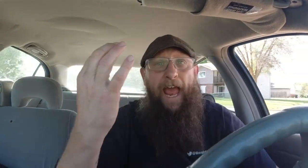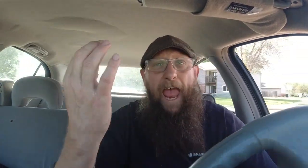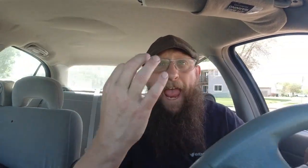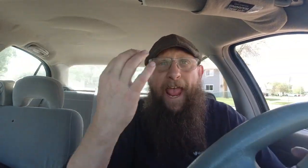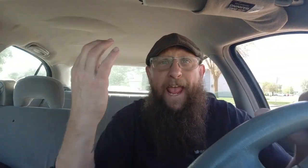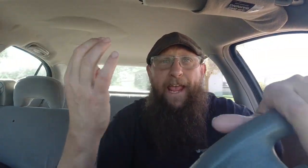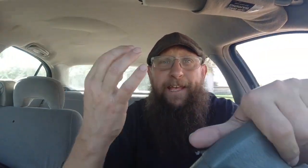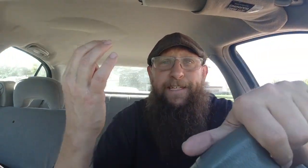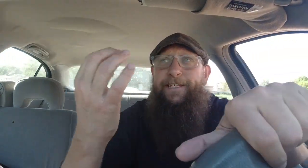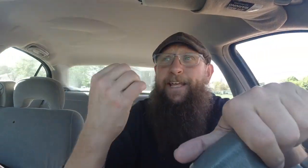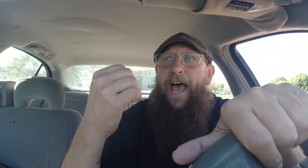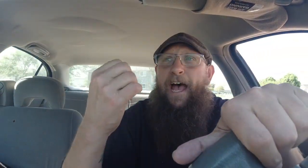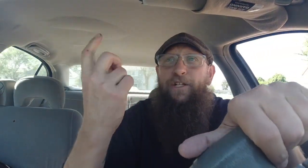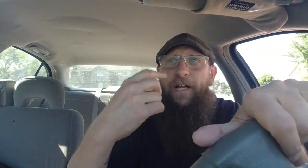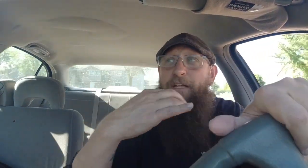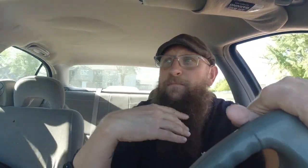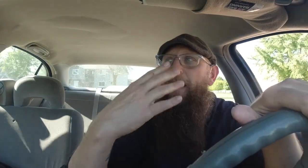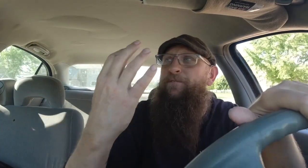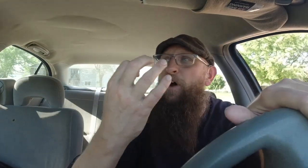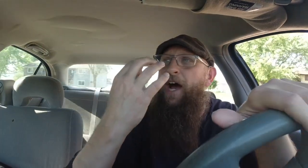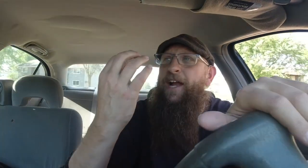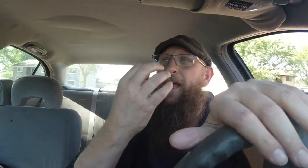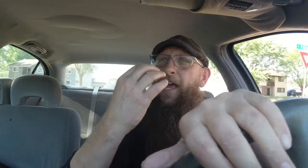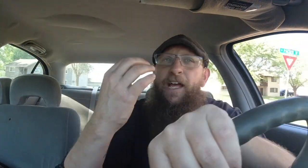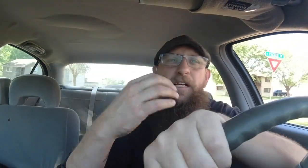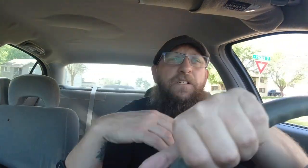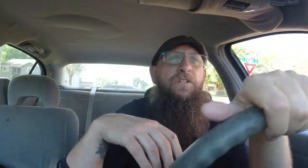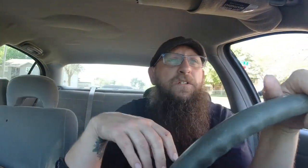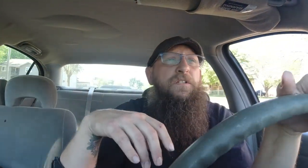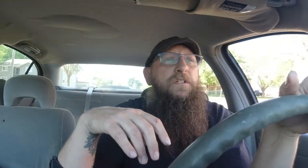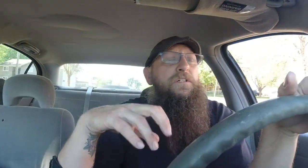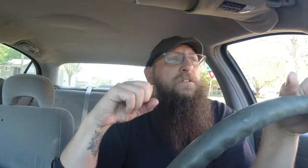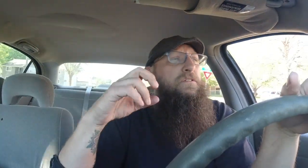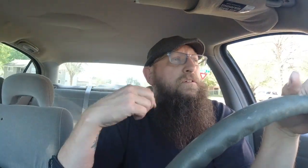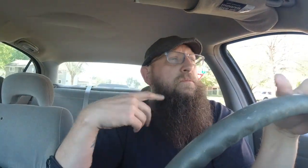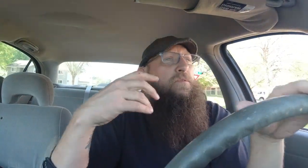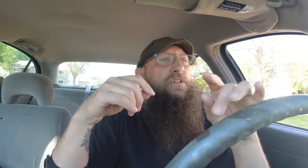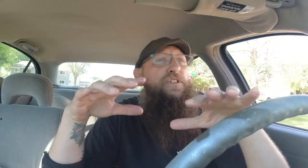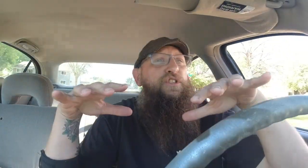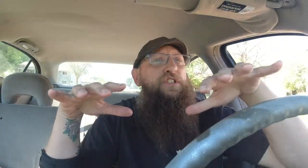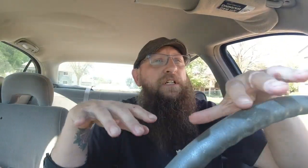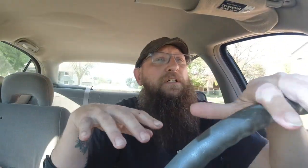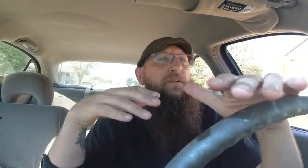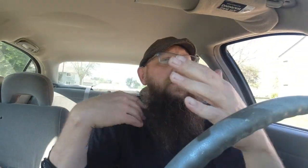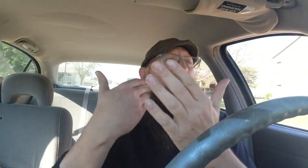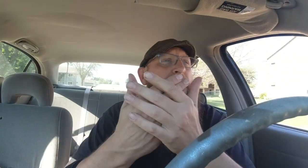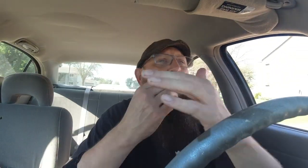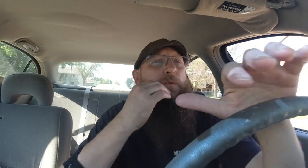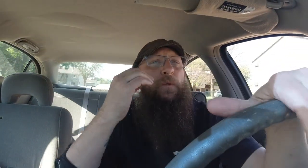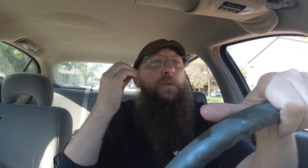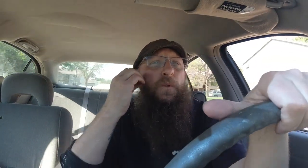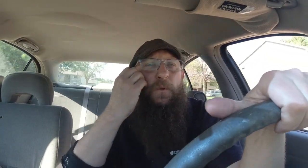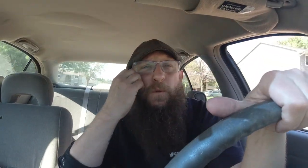yeah today's my friday so i want to share when i get home